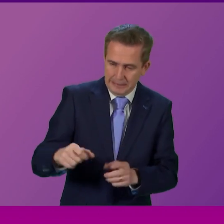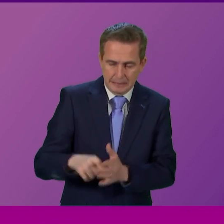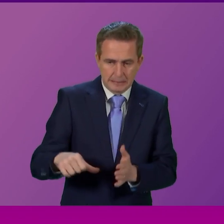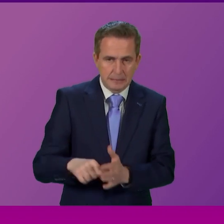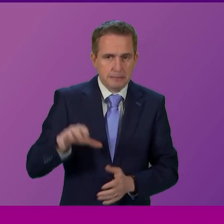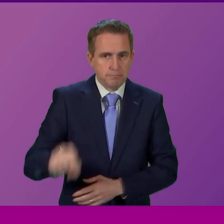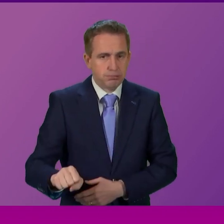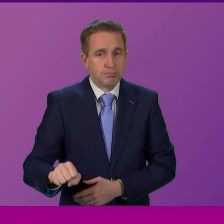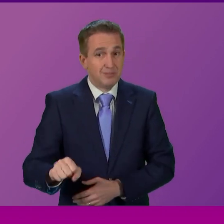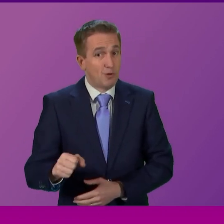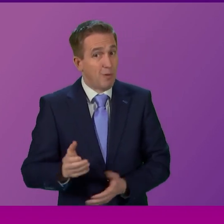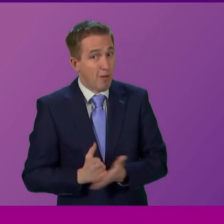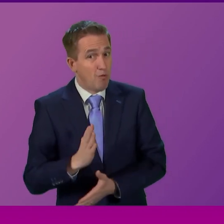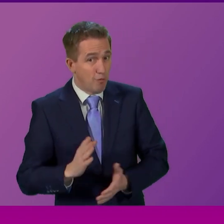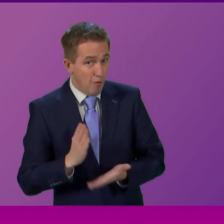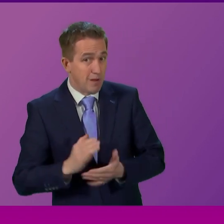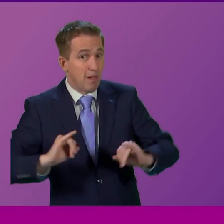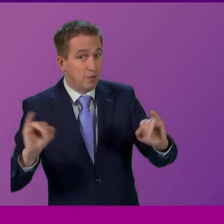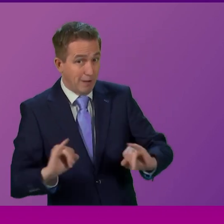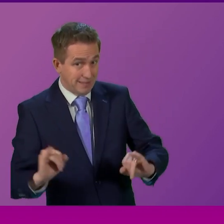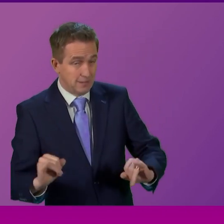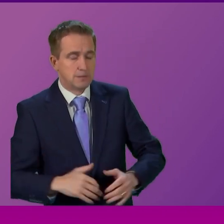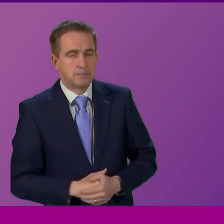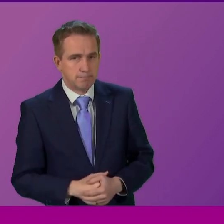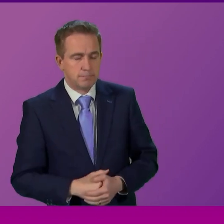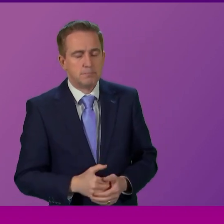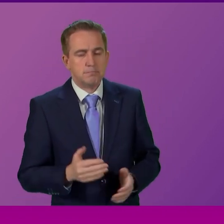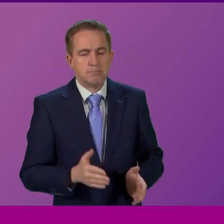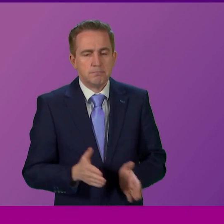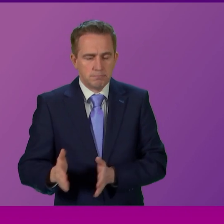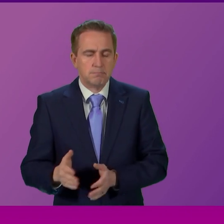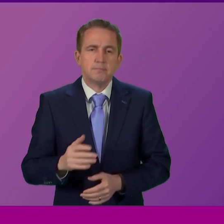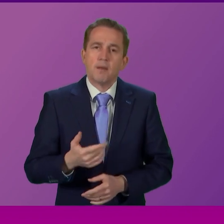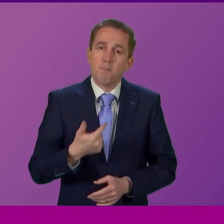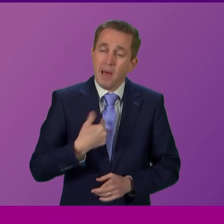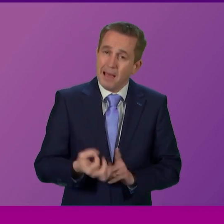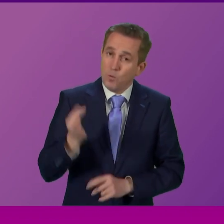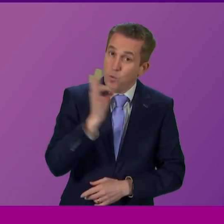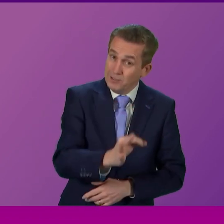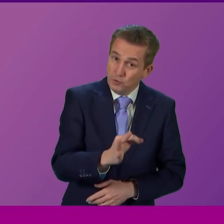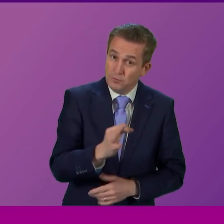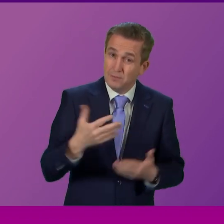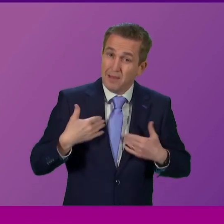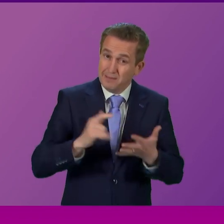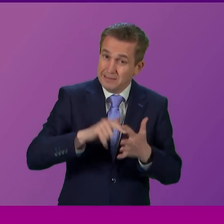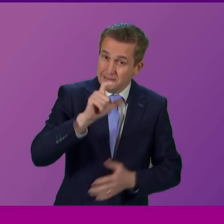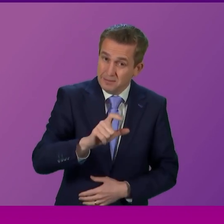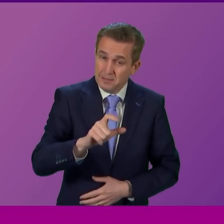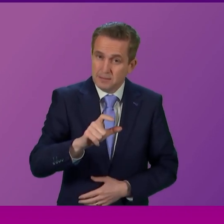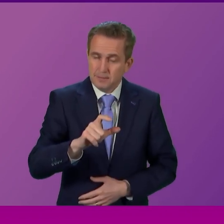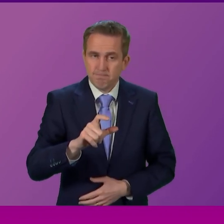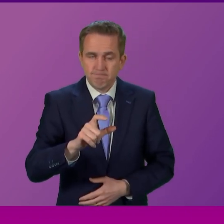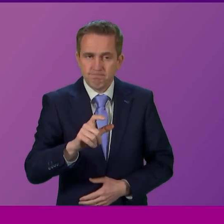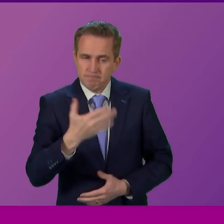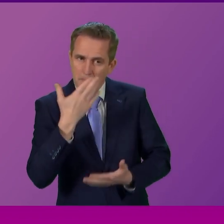in a real crisis however what I wanted to ask the Cabinet Secretary was and I've said many times in this place that the trajectory